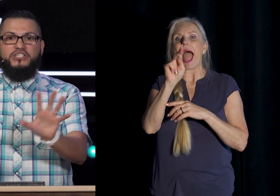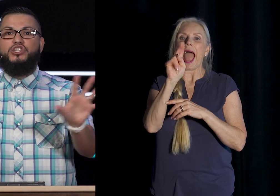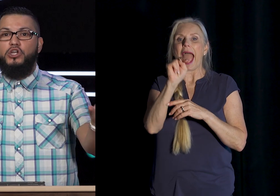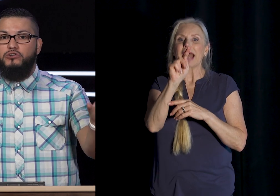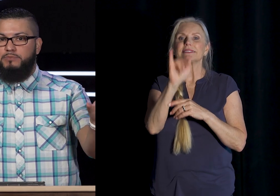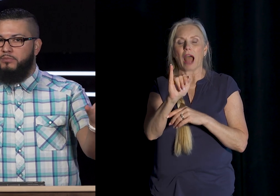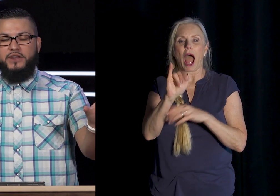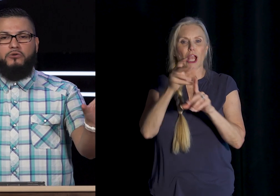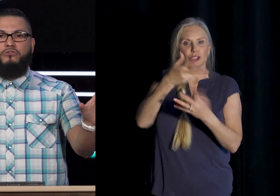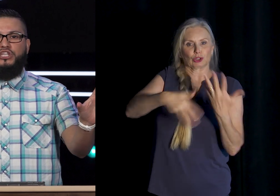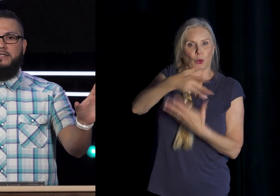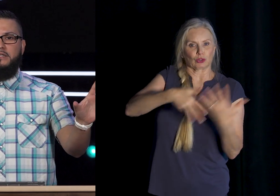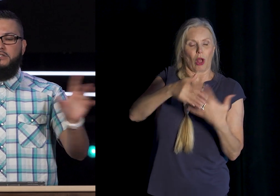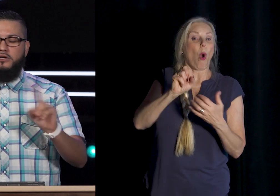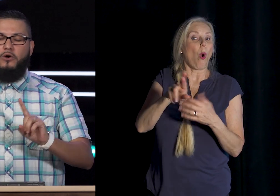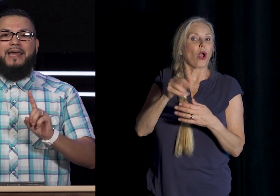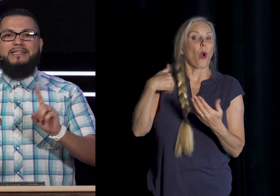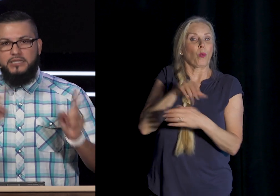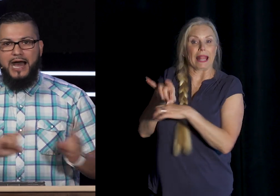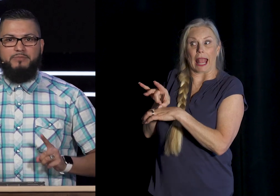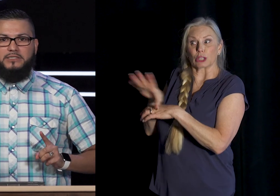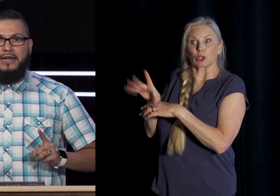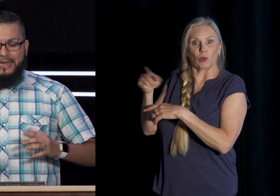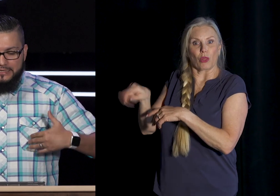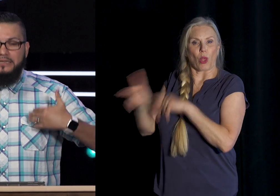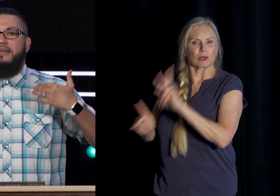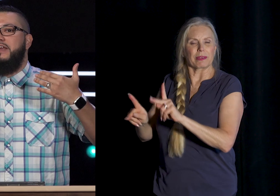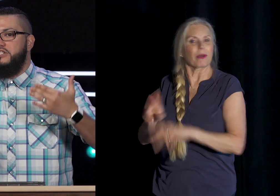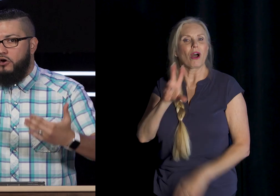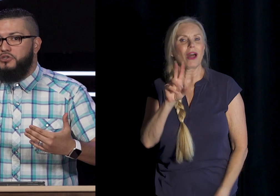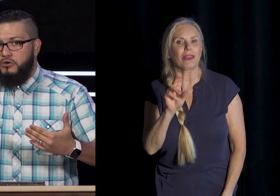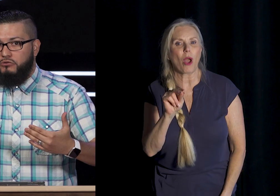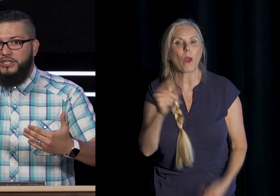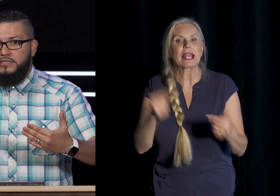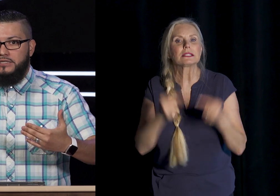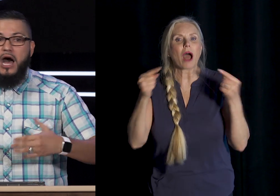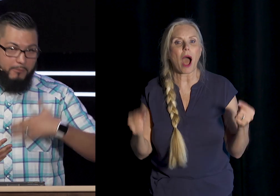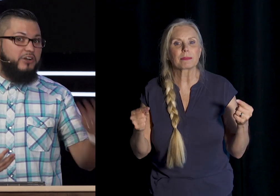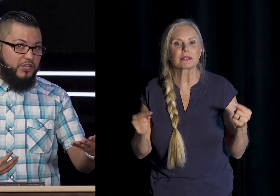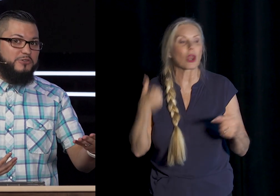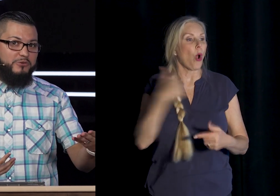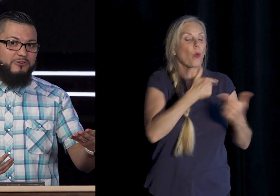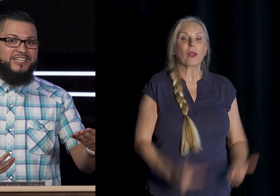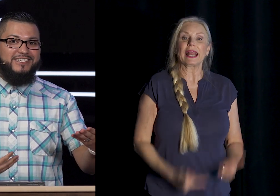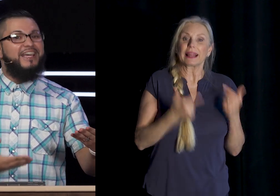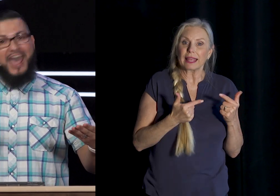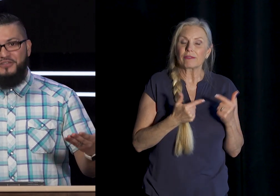excludes people That don't know Jesus No, no, no It's the opposite It is living as Those who know Jesus Amongst those Who know Jesus And